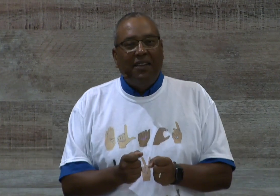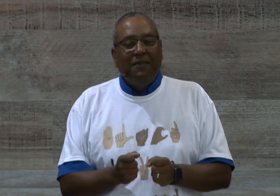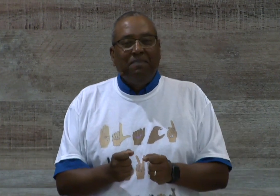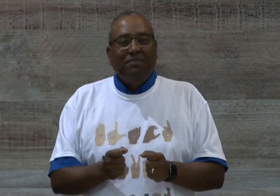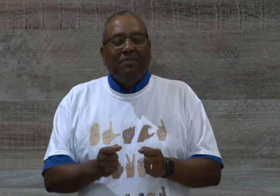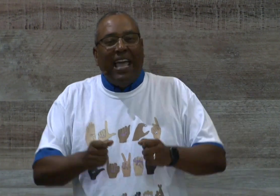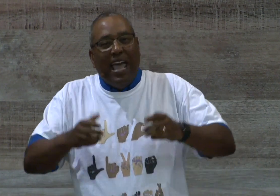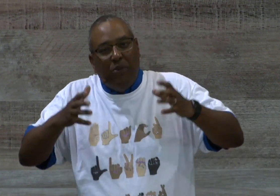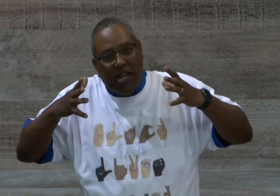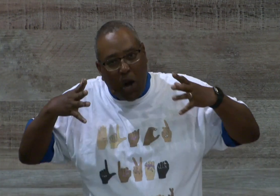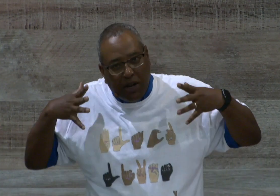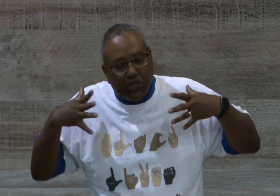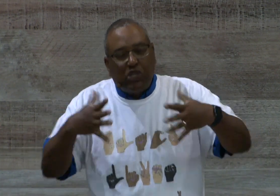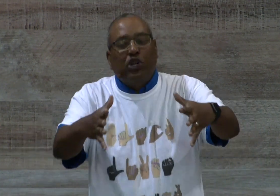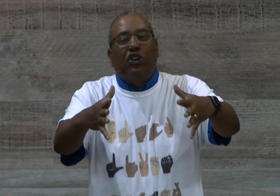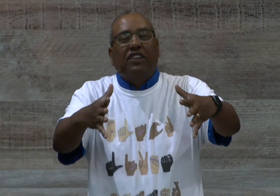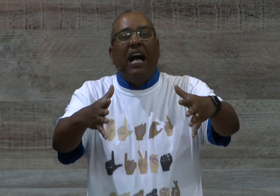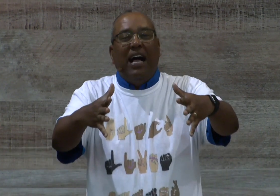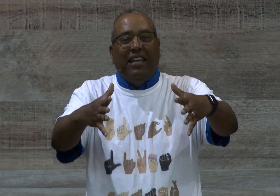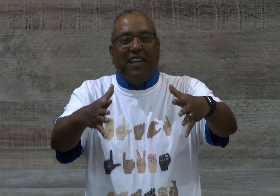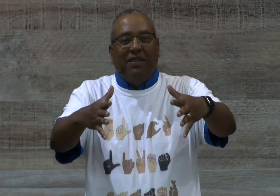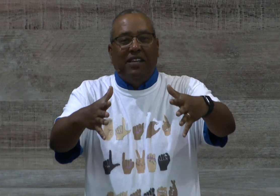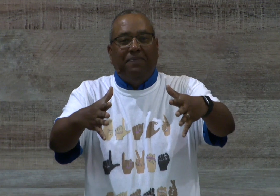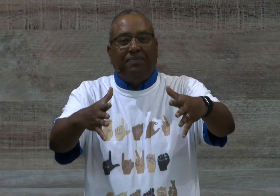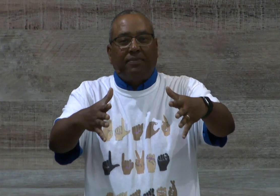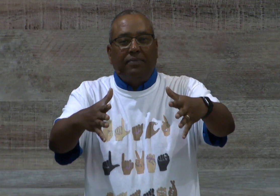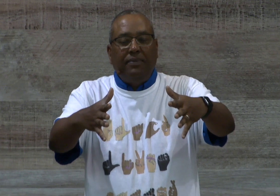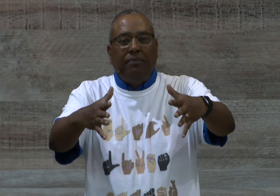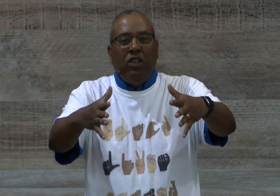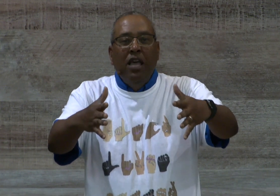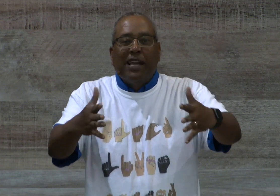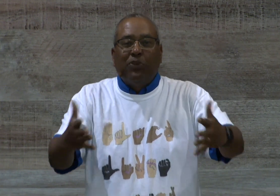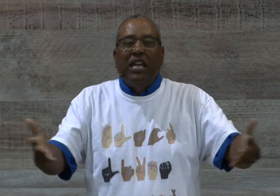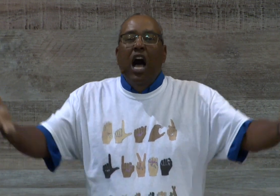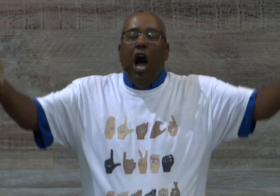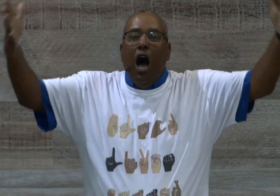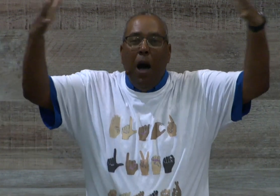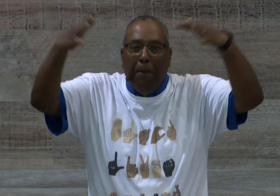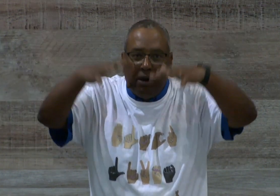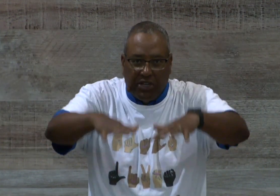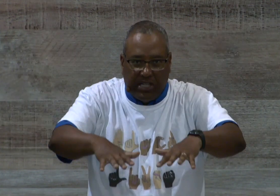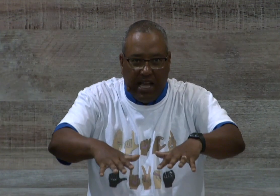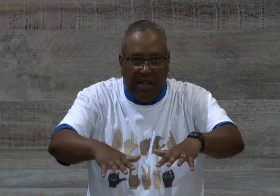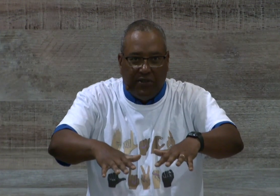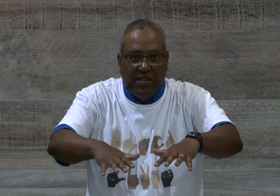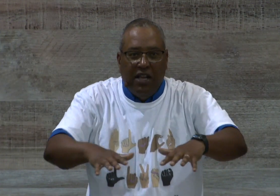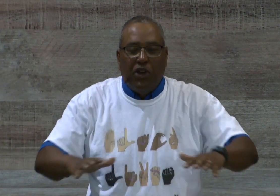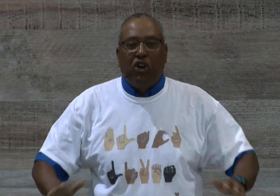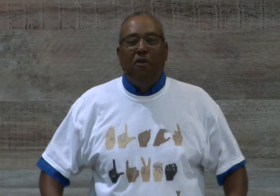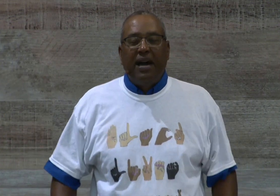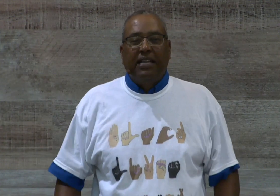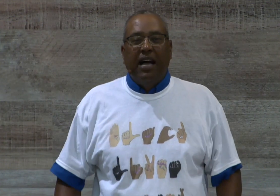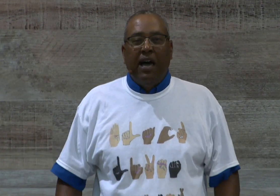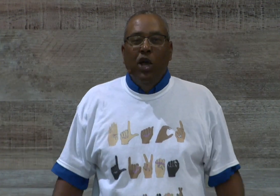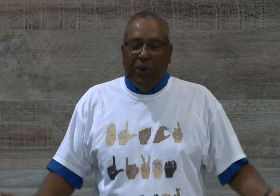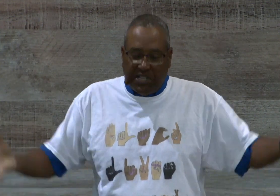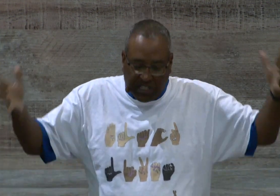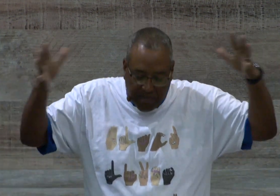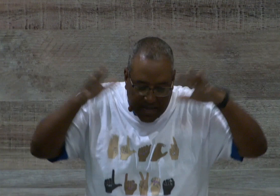and we go out and serve God. Amen? Amen? We humble ourselves under Almighty God. We submit